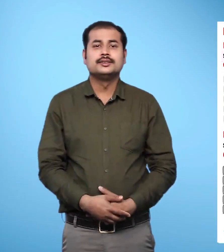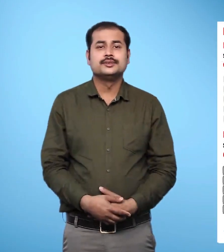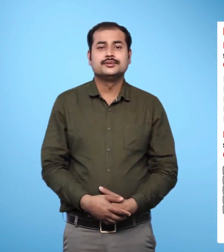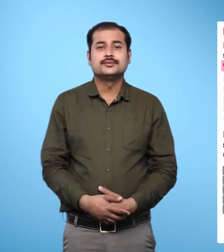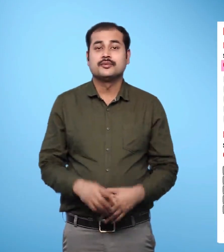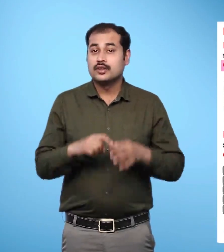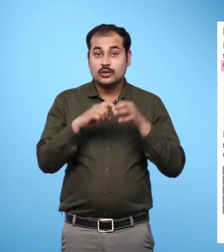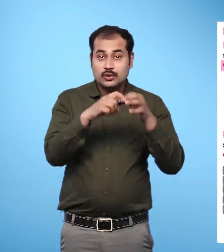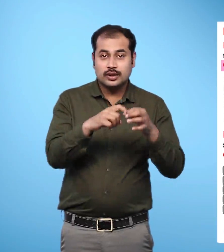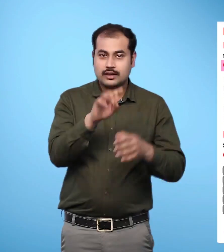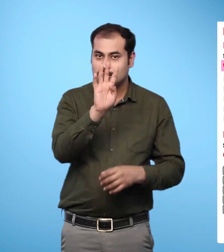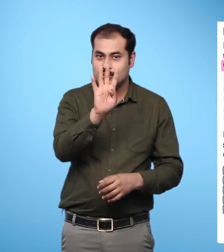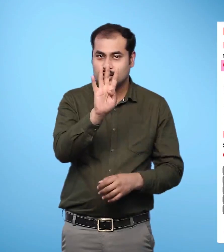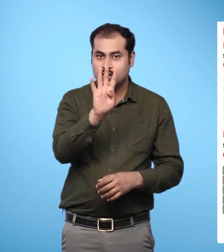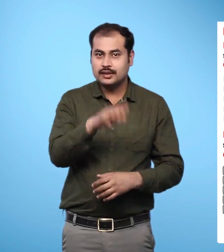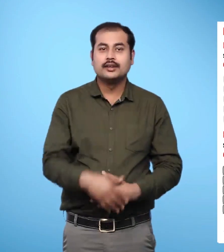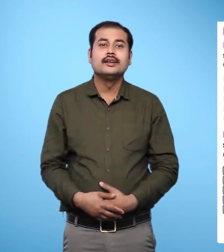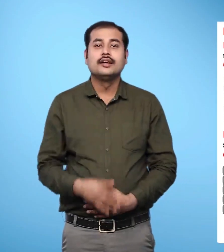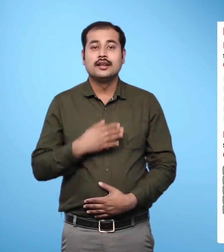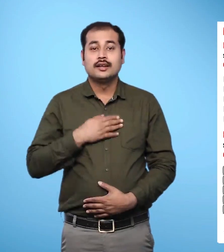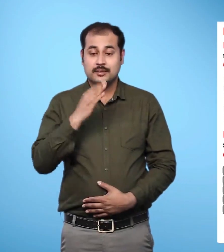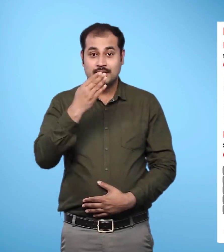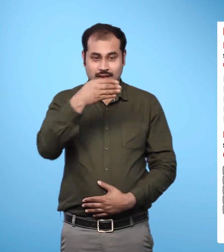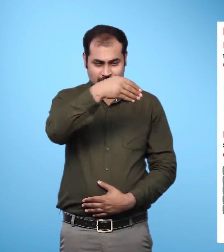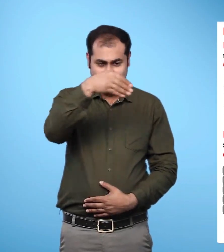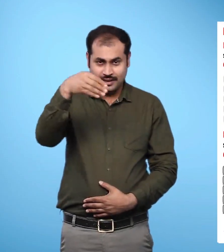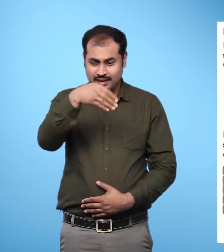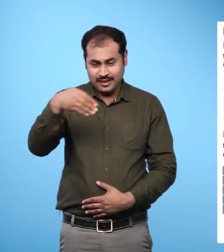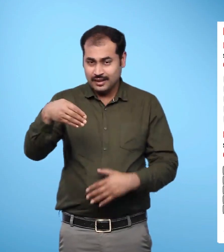Question 4 Make a group of 10 leaves.